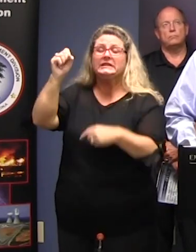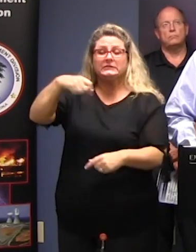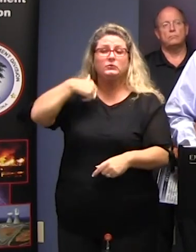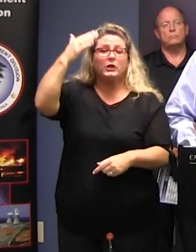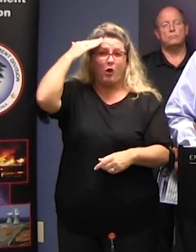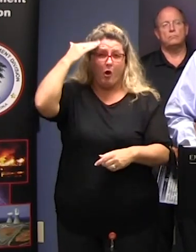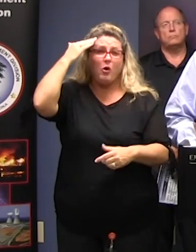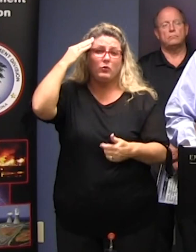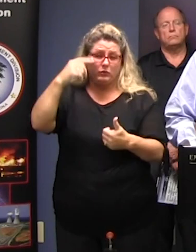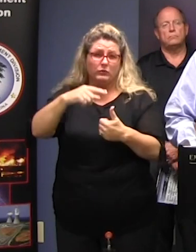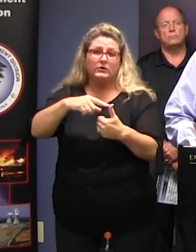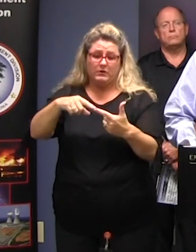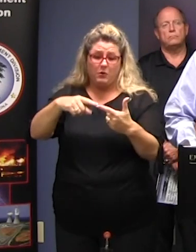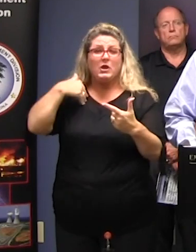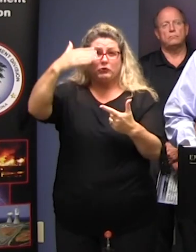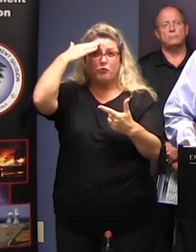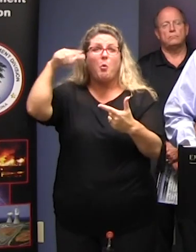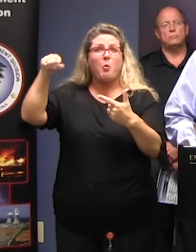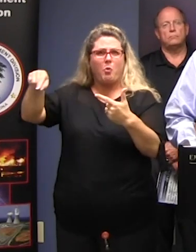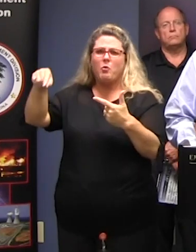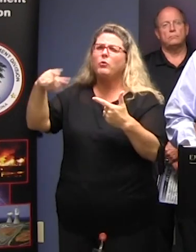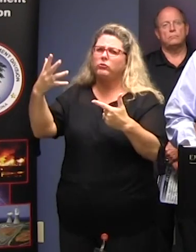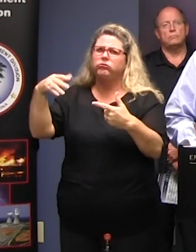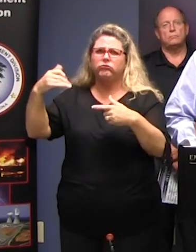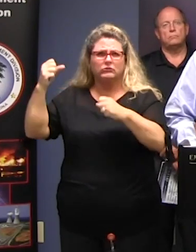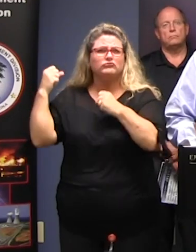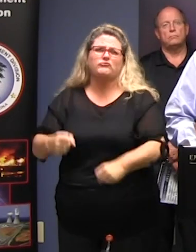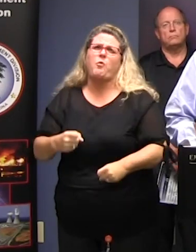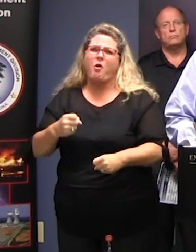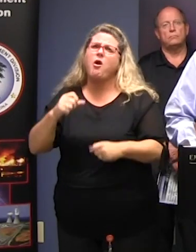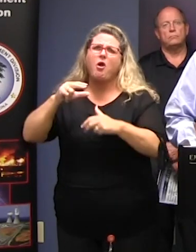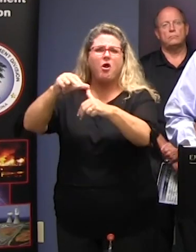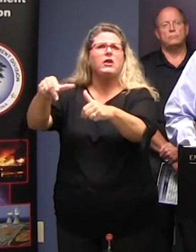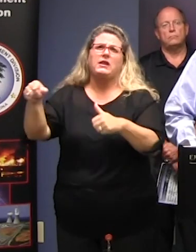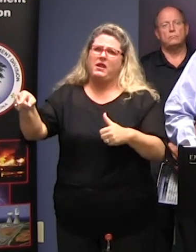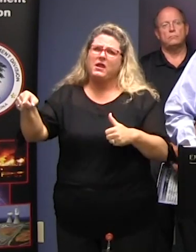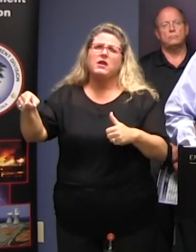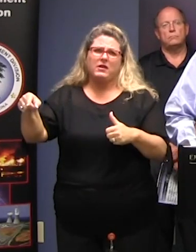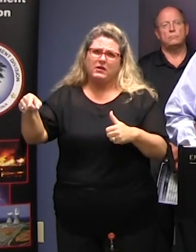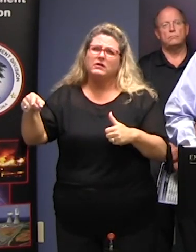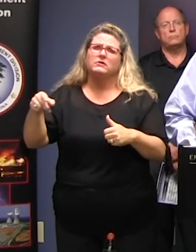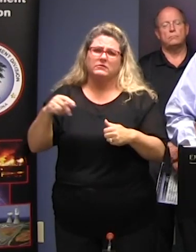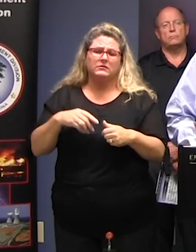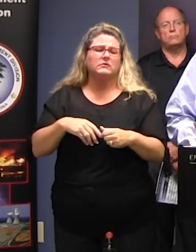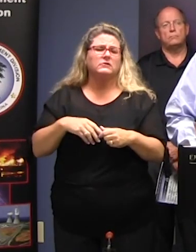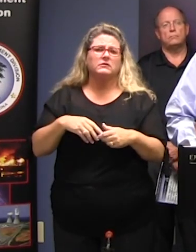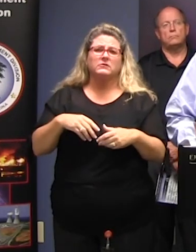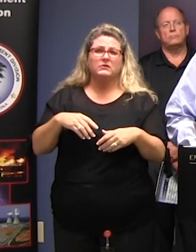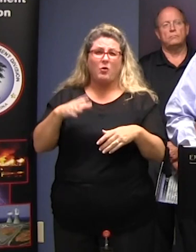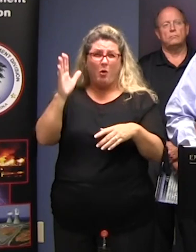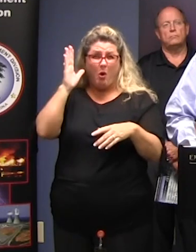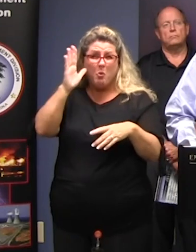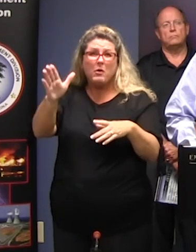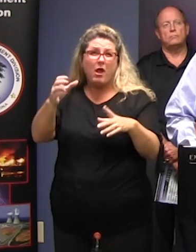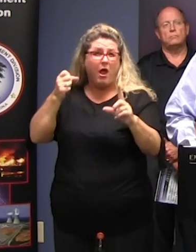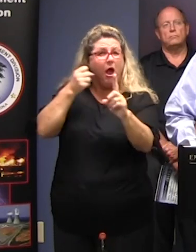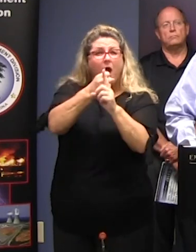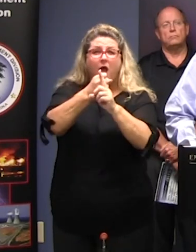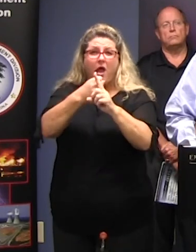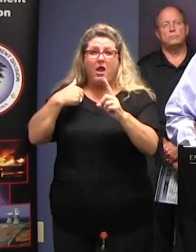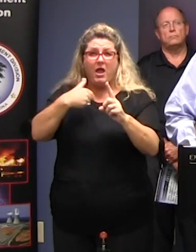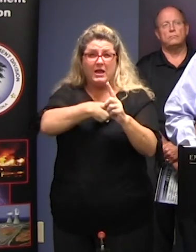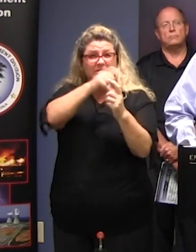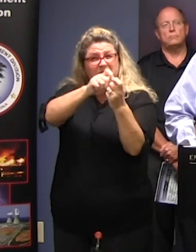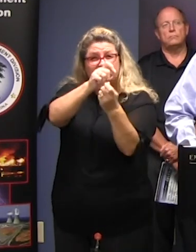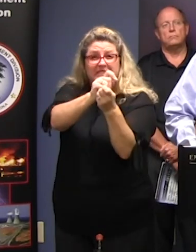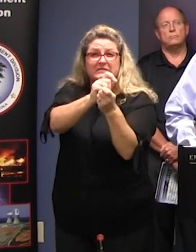We know that it is a strong one We know the the we do not know what the chances are that it will hit us or if